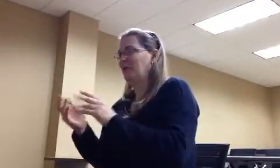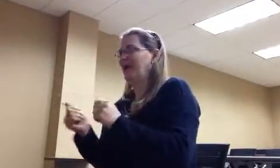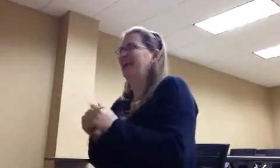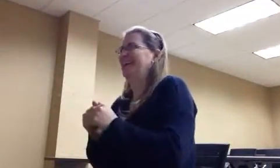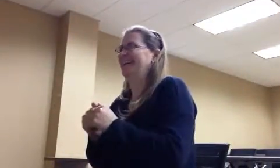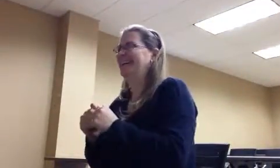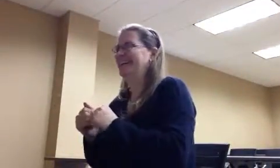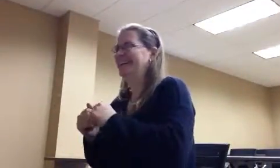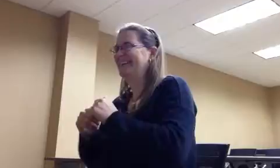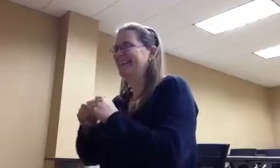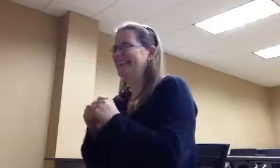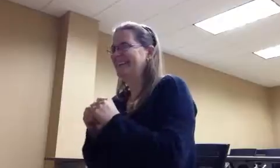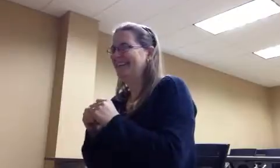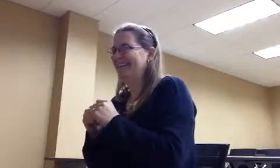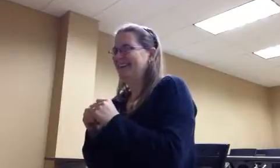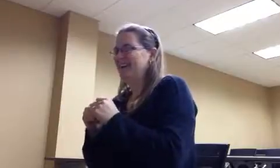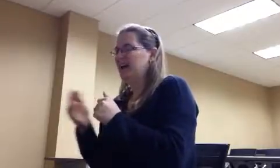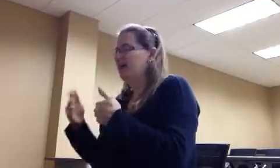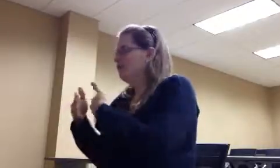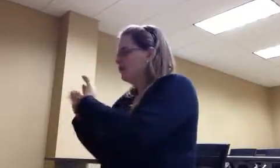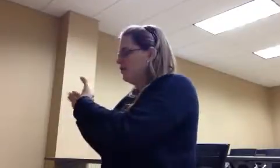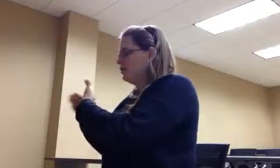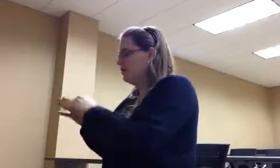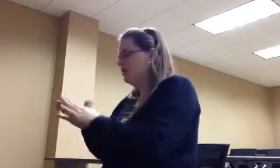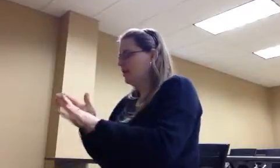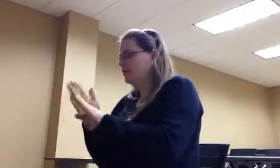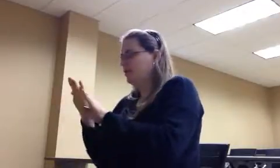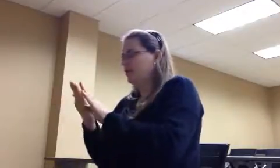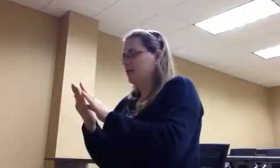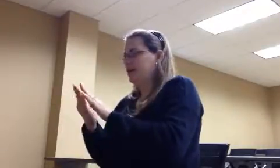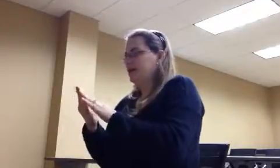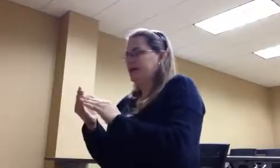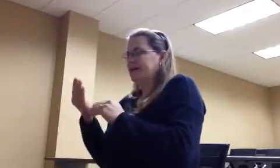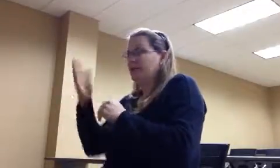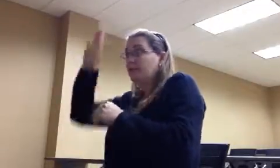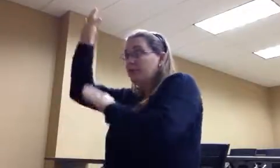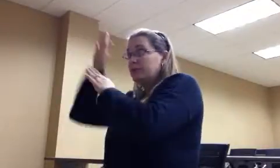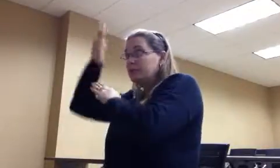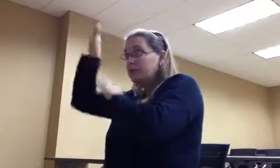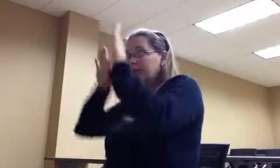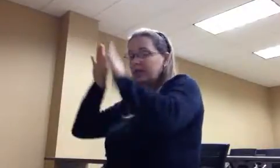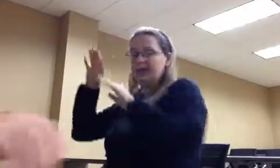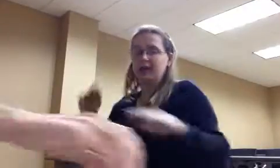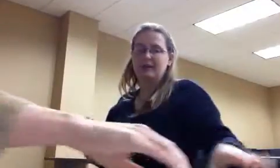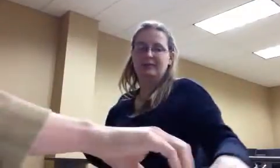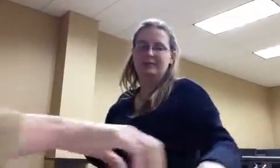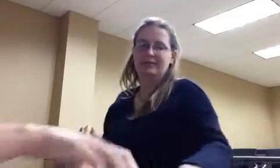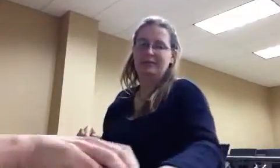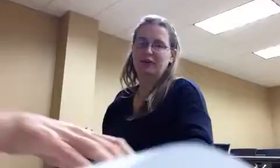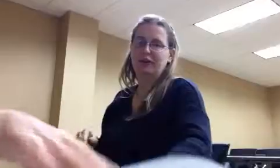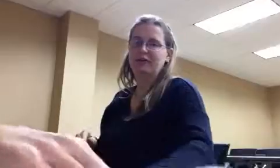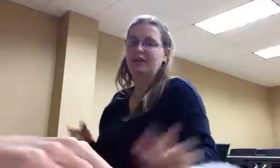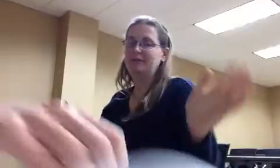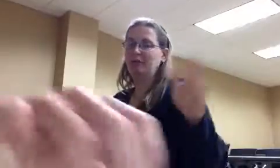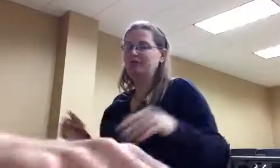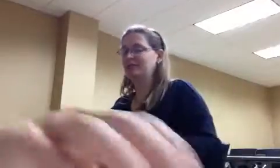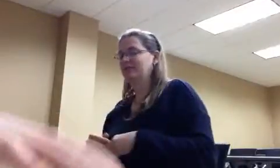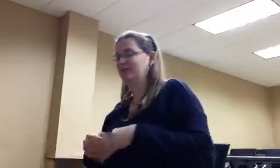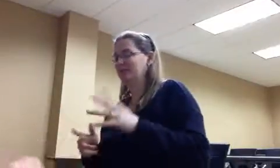Okay. So, if you're closer to that door, you're starting. Please, again, if you don't know who's starting in your room. Yeah. That would be good. If only the person